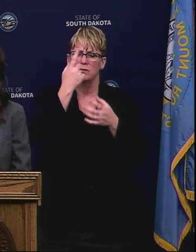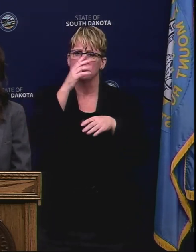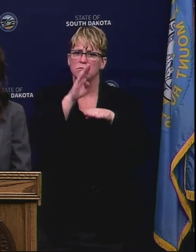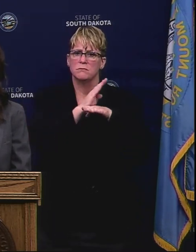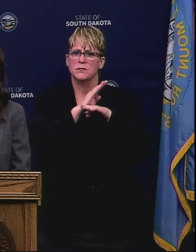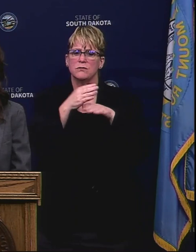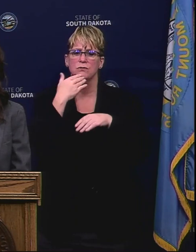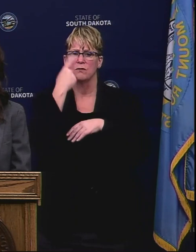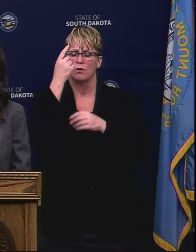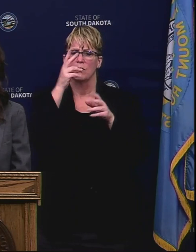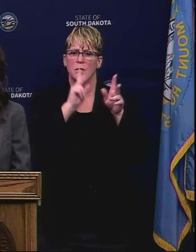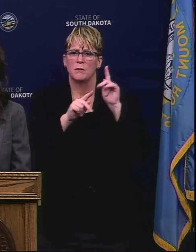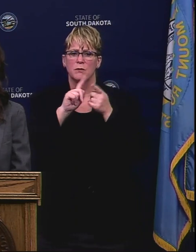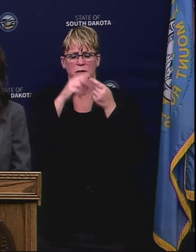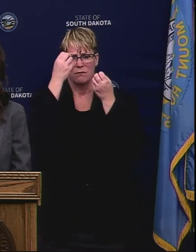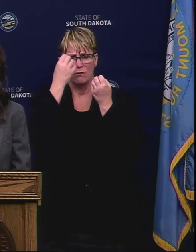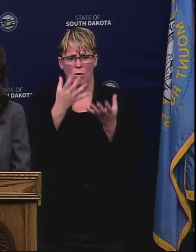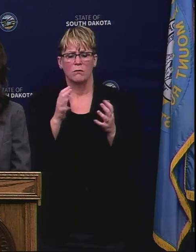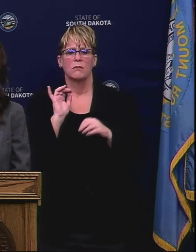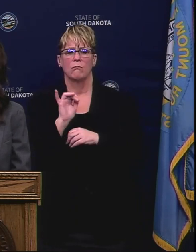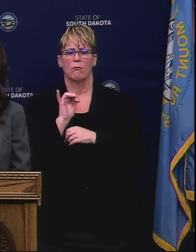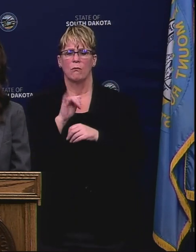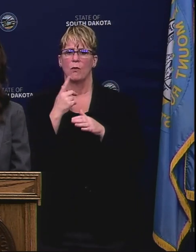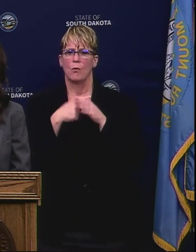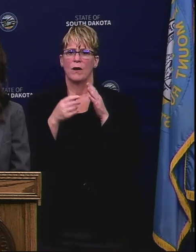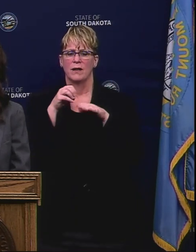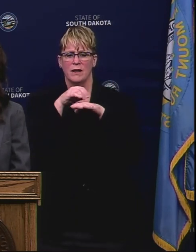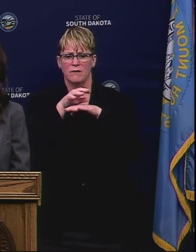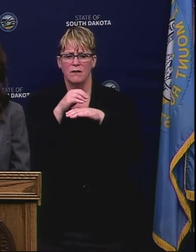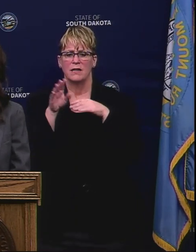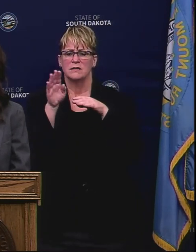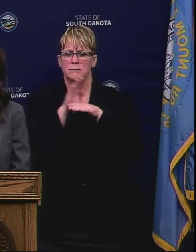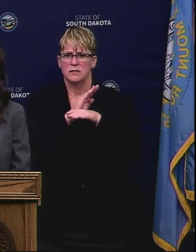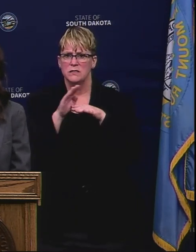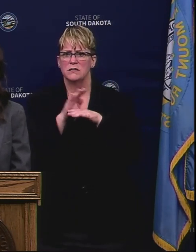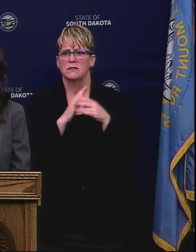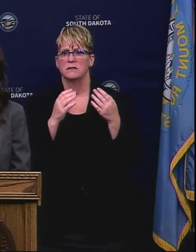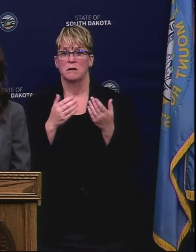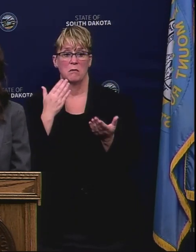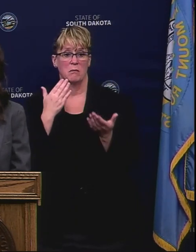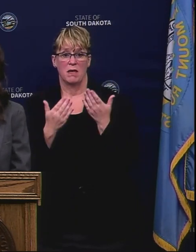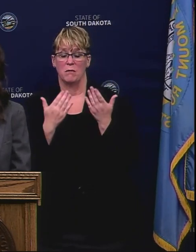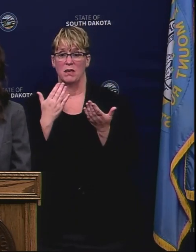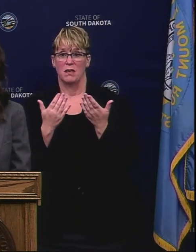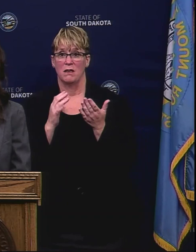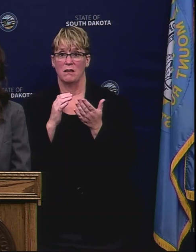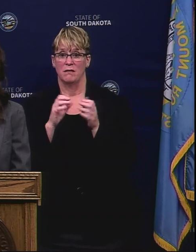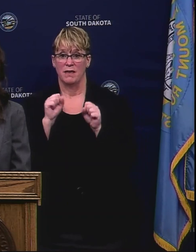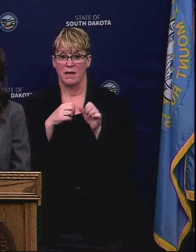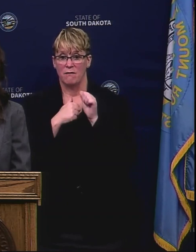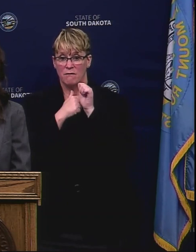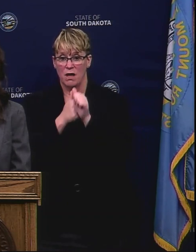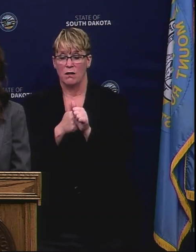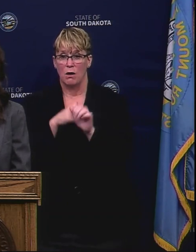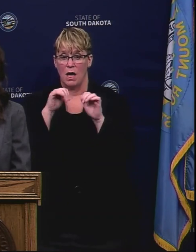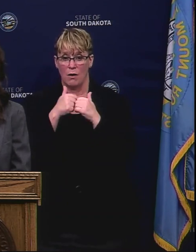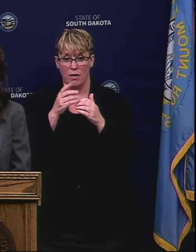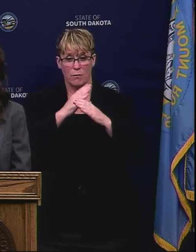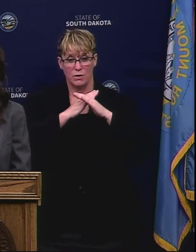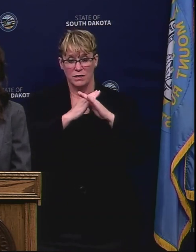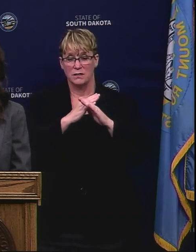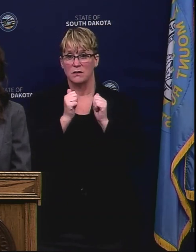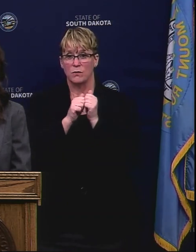think that it's good for individuals to be informed on what guidance businesses may be following to know how they are being